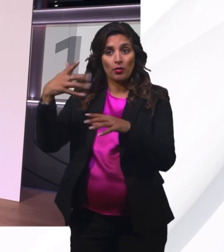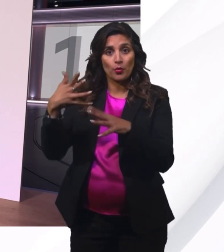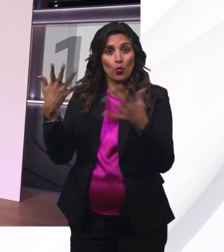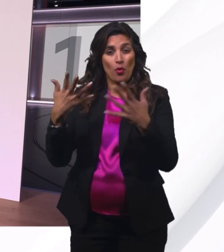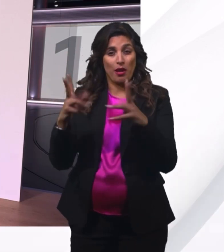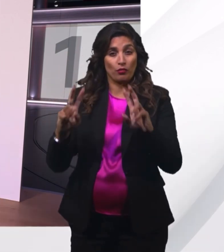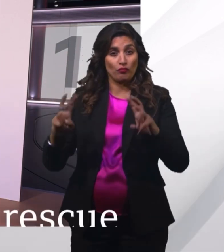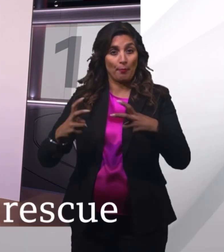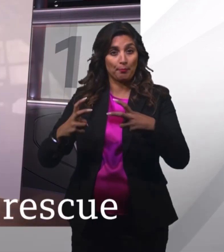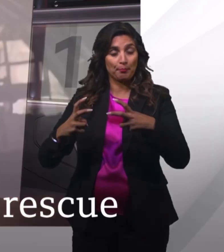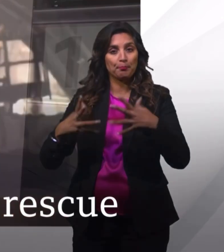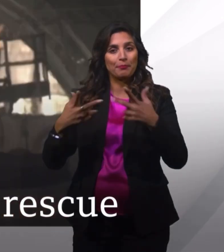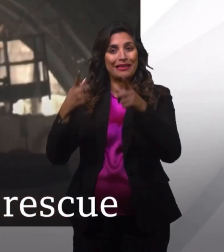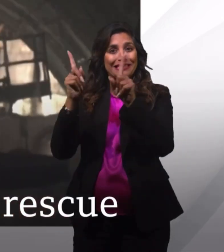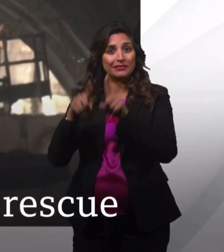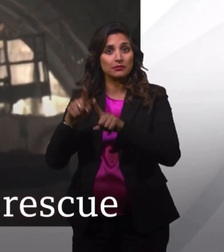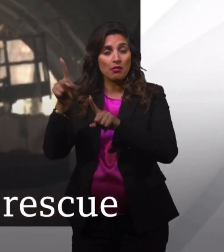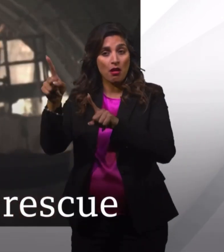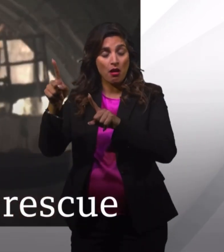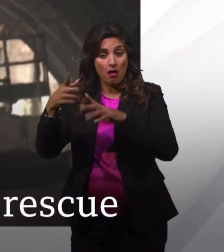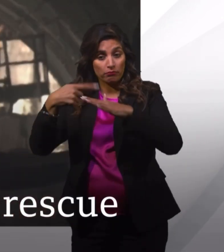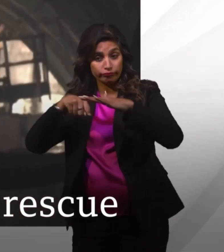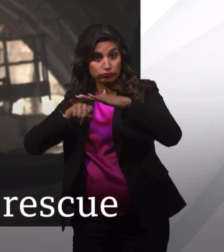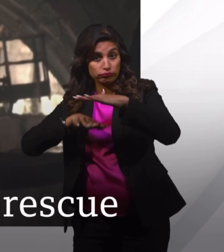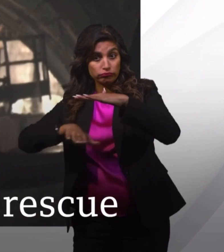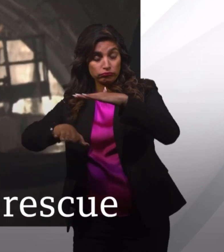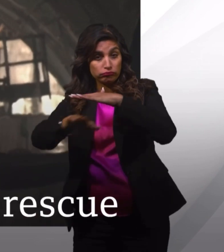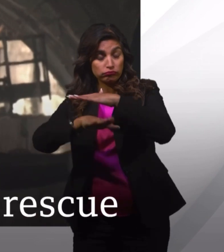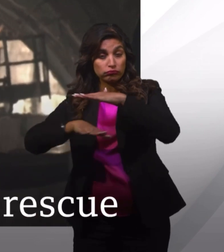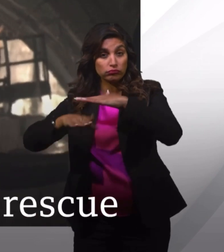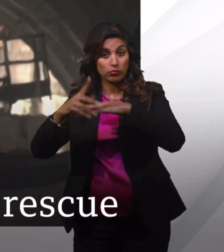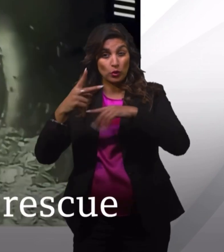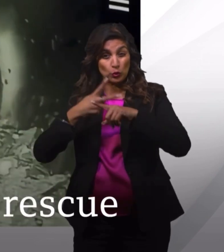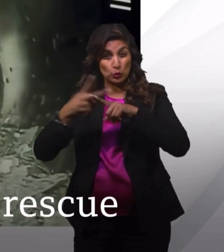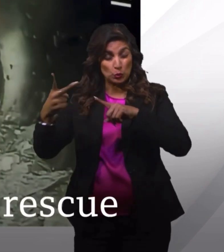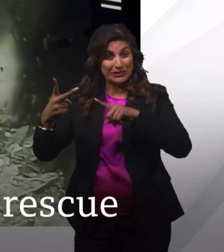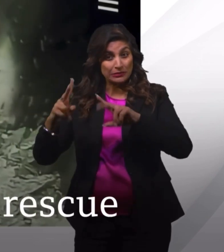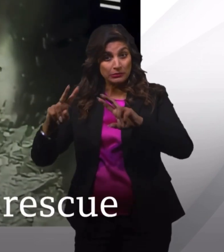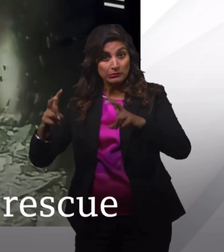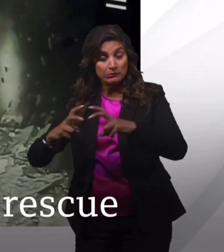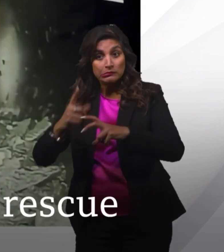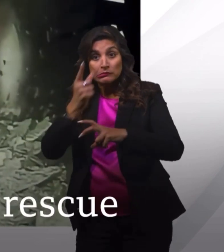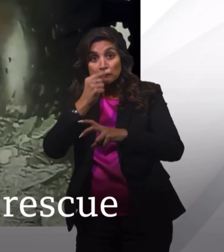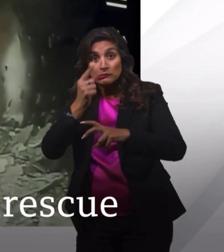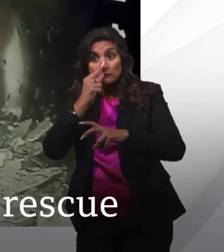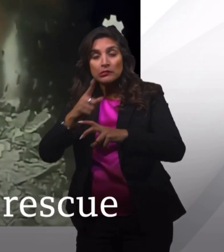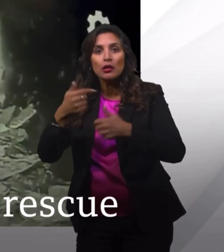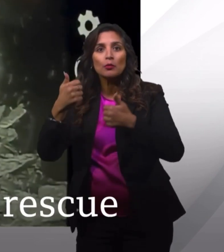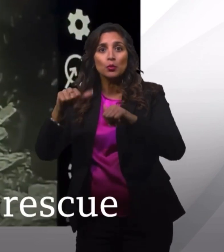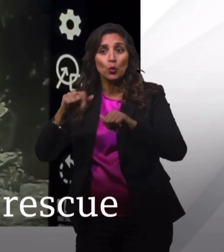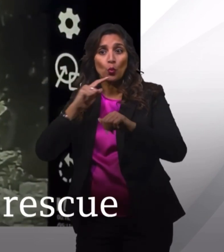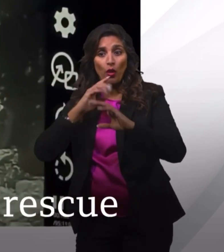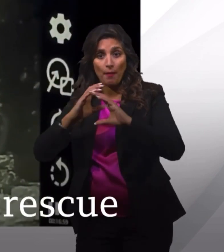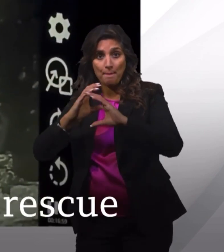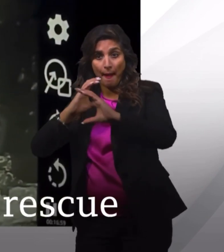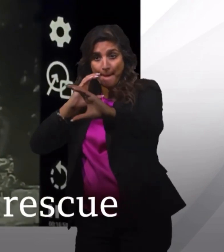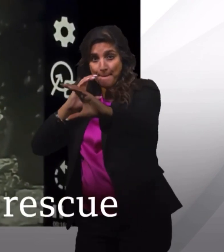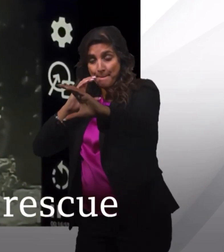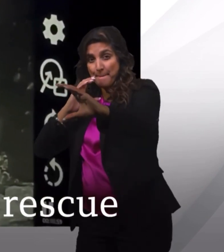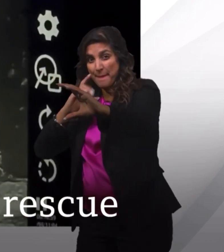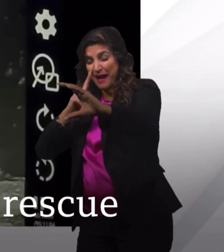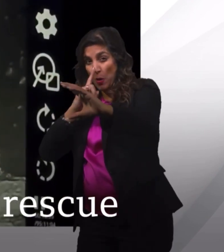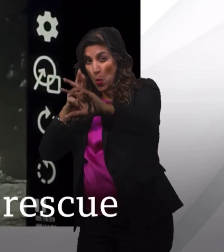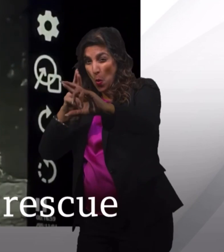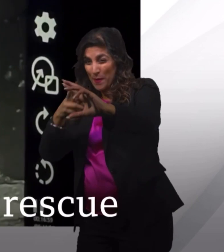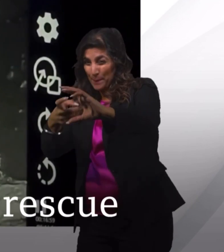India for more than a fortnight. Rescue teams have now managed to push an evacuation pipe through the rubble and are hoping to